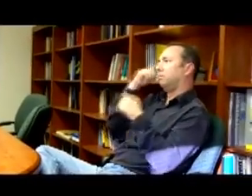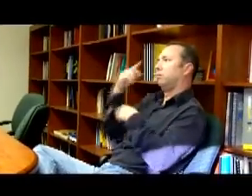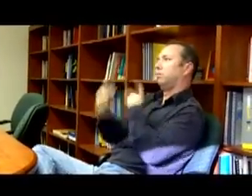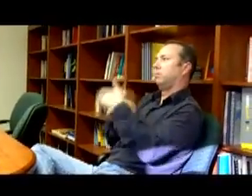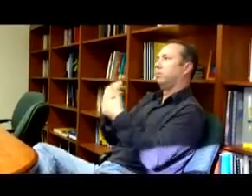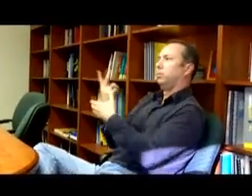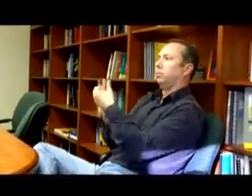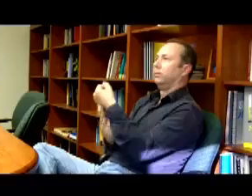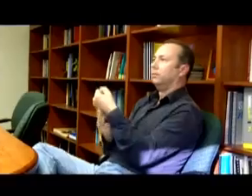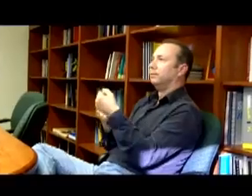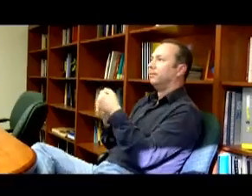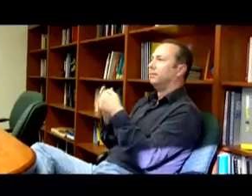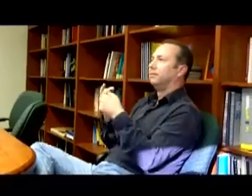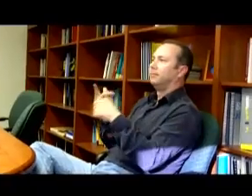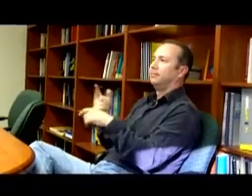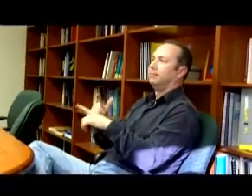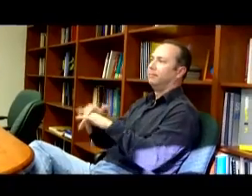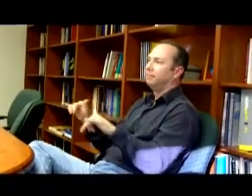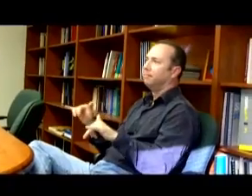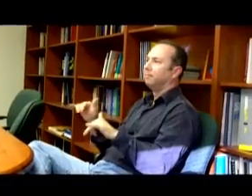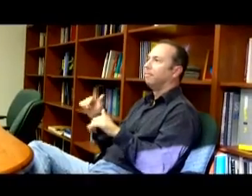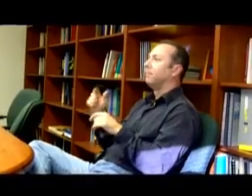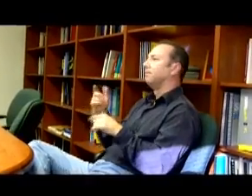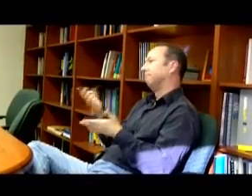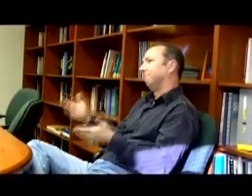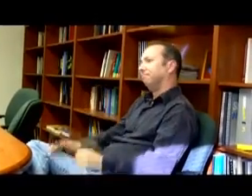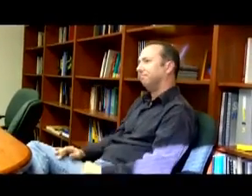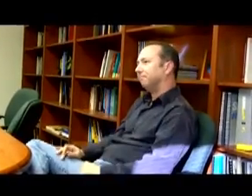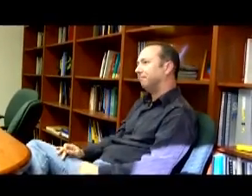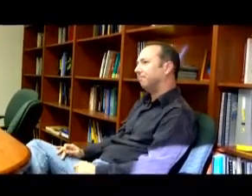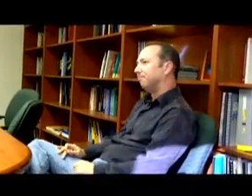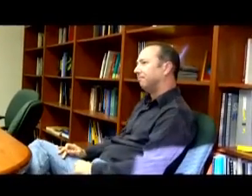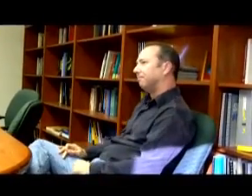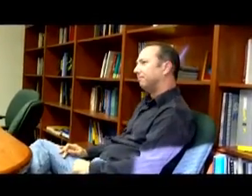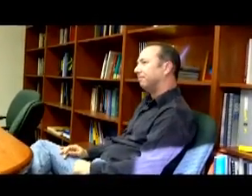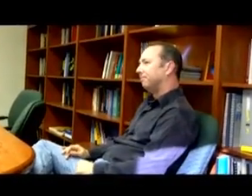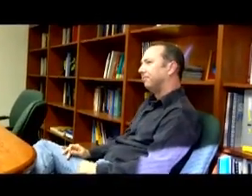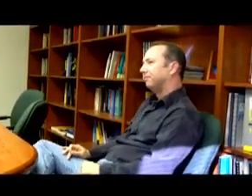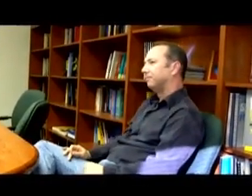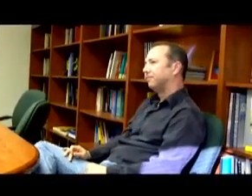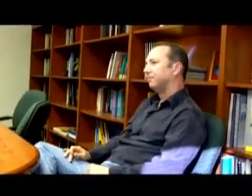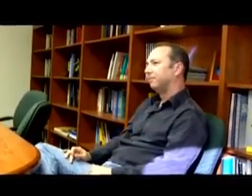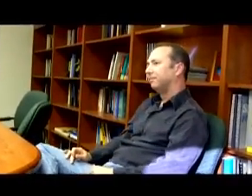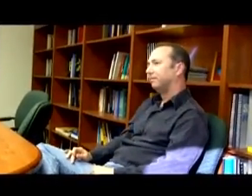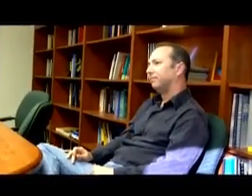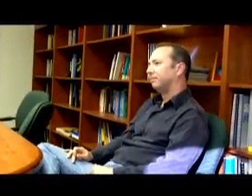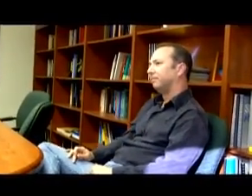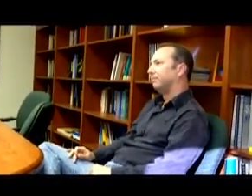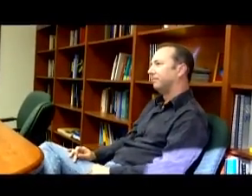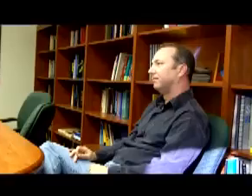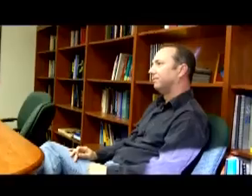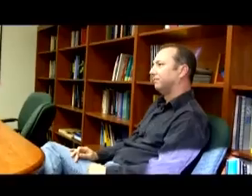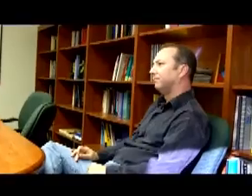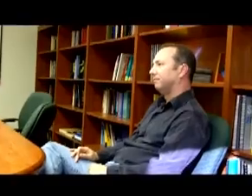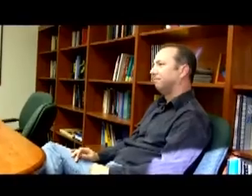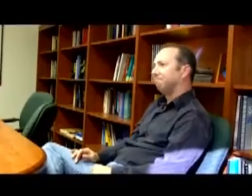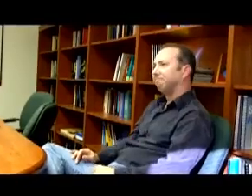Also, you might be able to take them in and process them simultaneously as you're perceiving them. It's very interesting, isn't it,